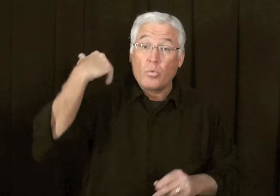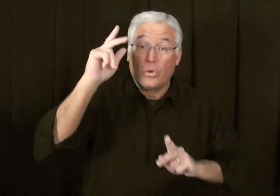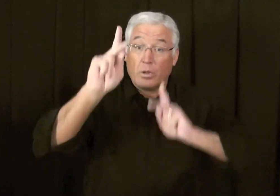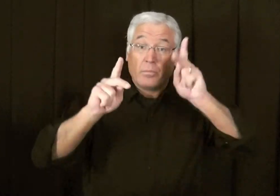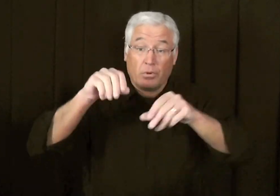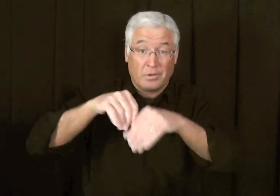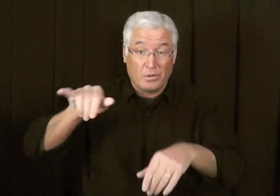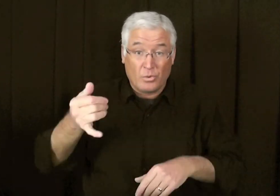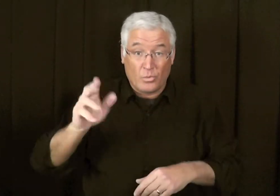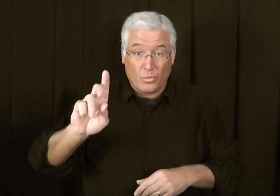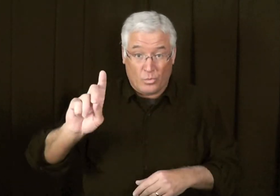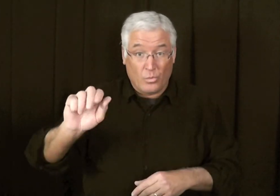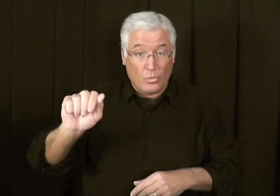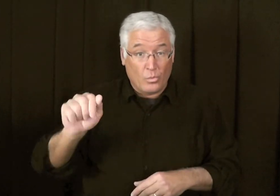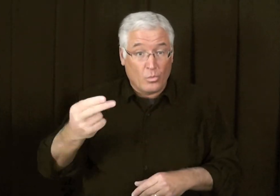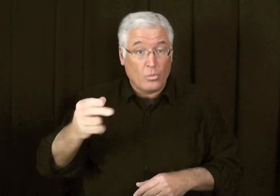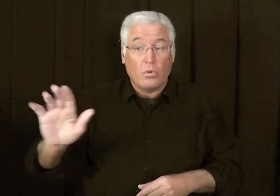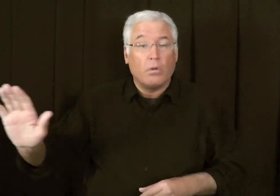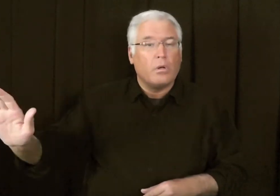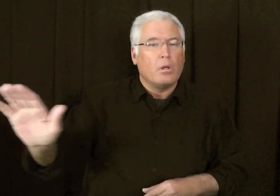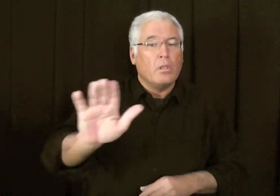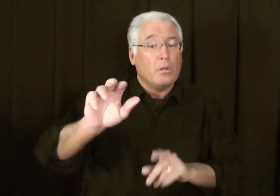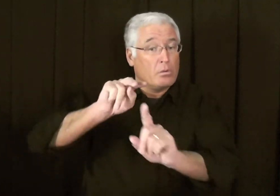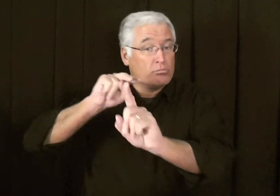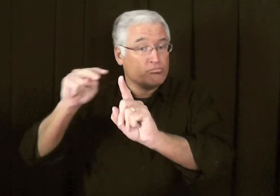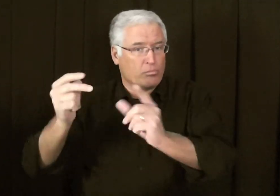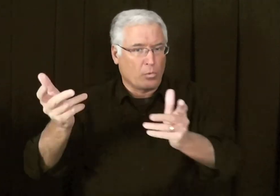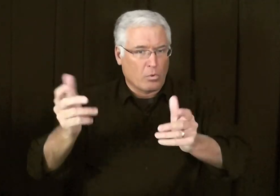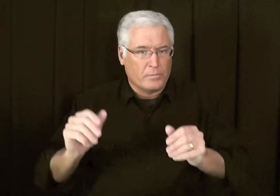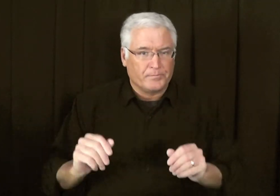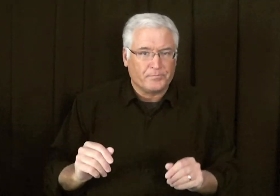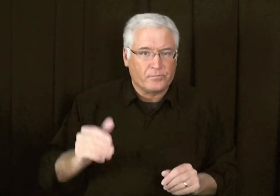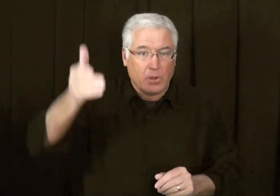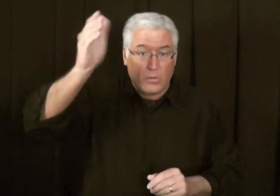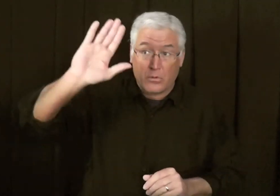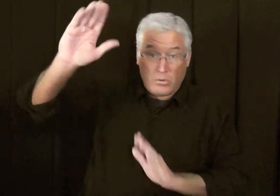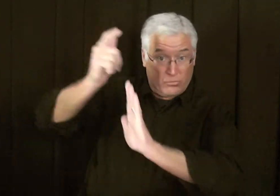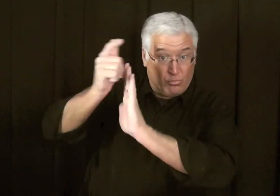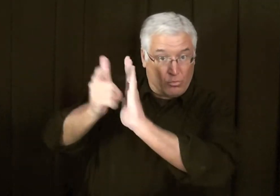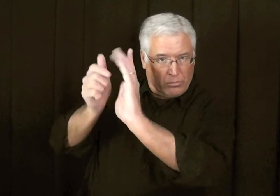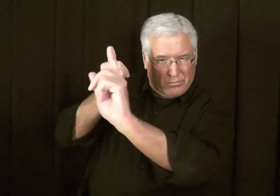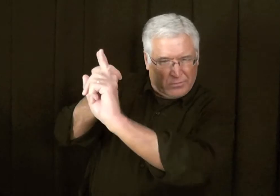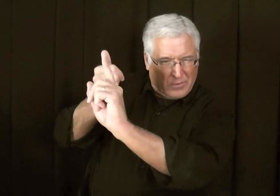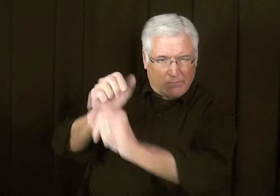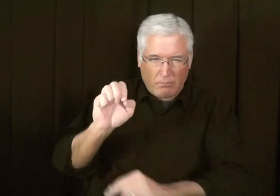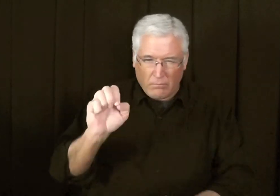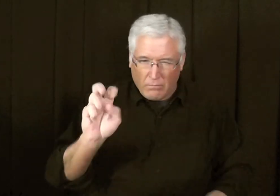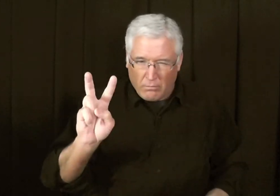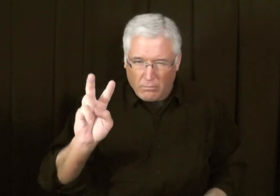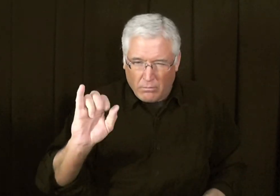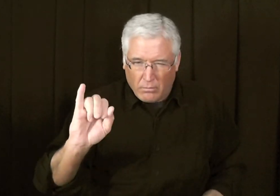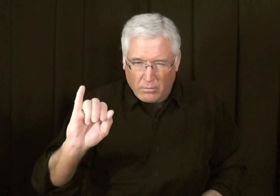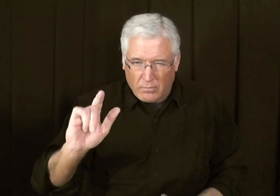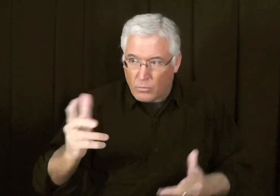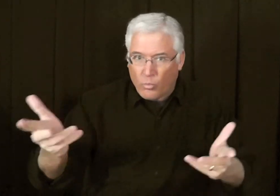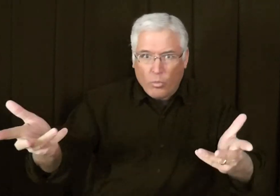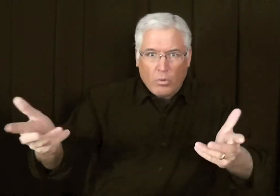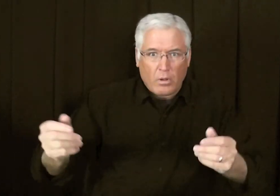A long time ago, the people of Judah, their perspective, what was it? Well, their perspective was that God's law itself was evil.